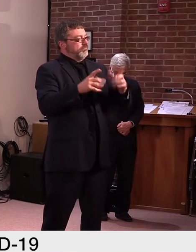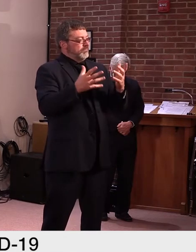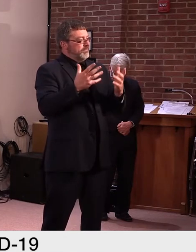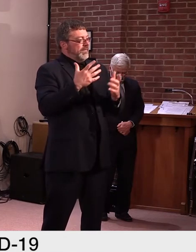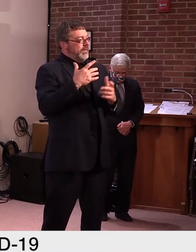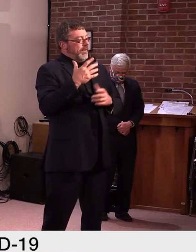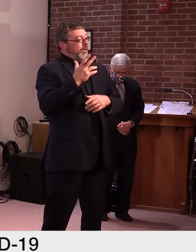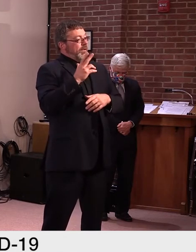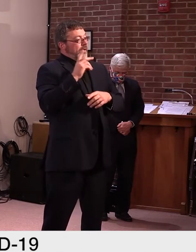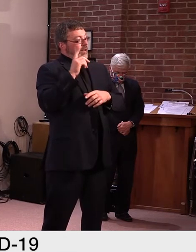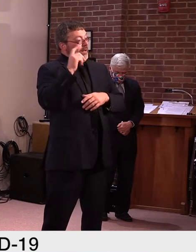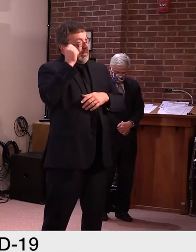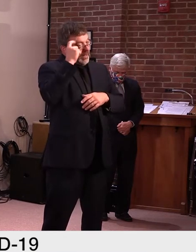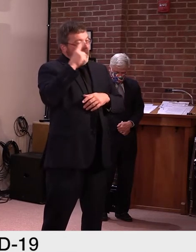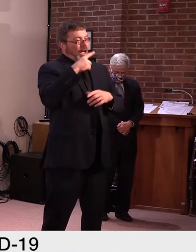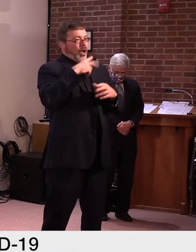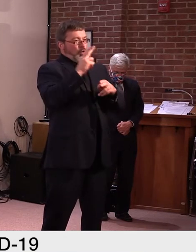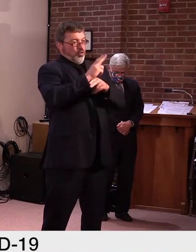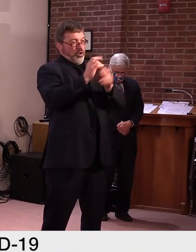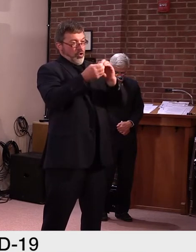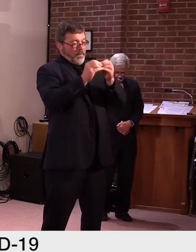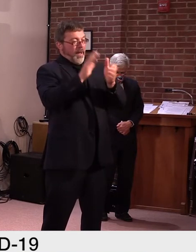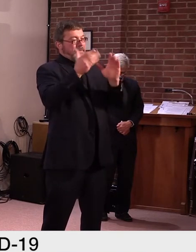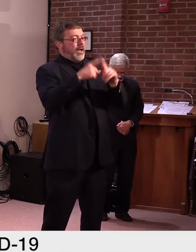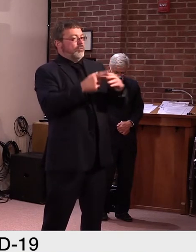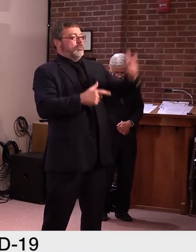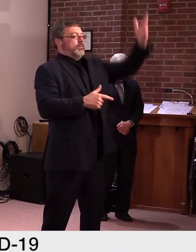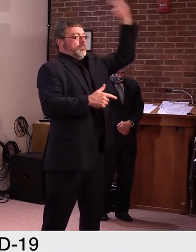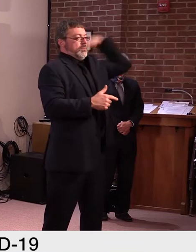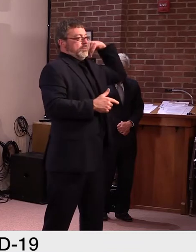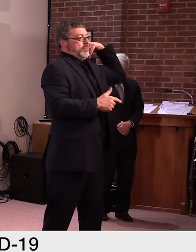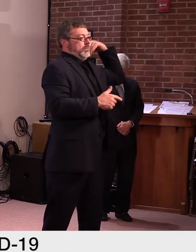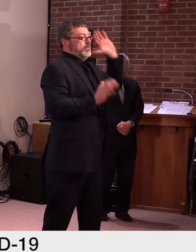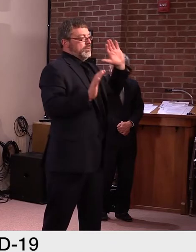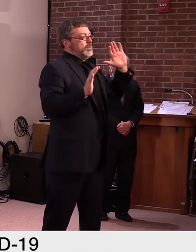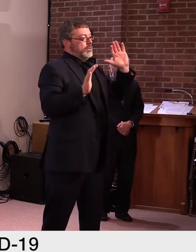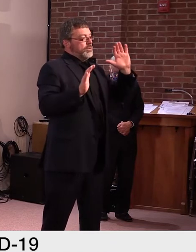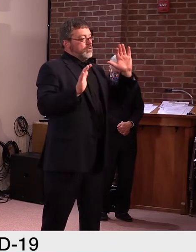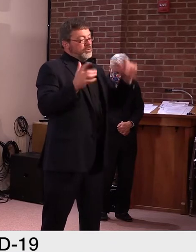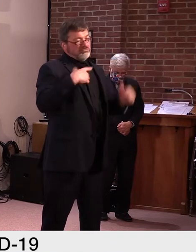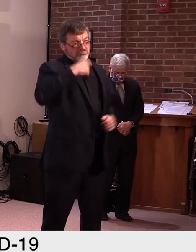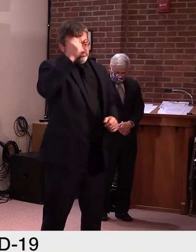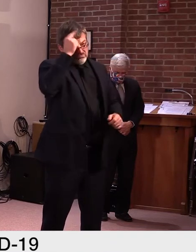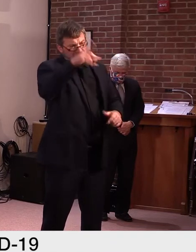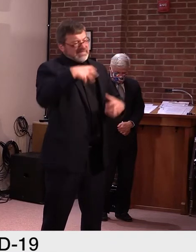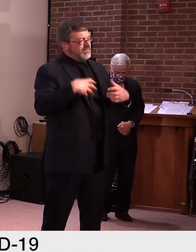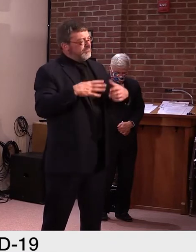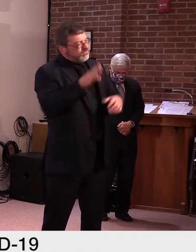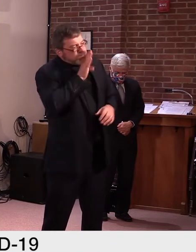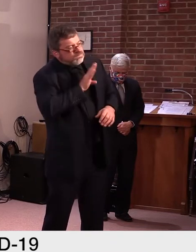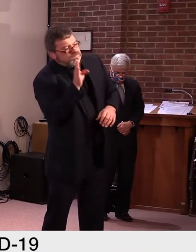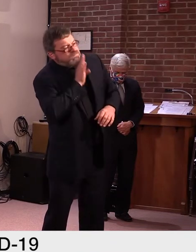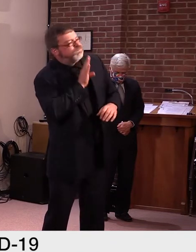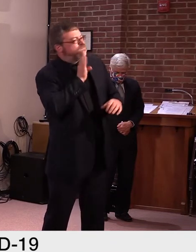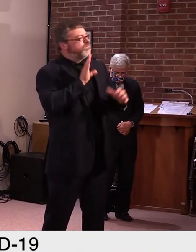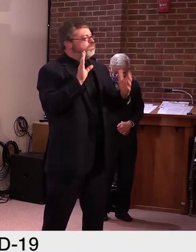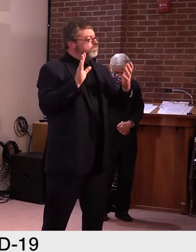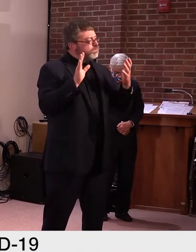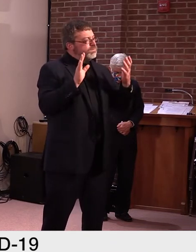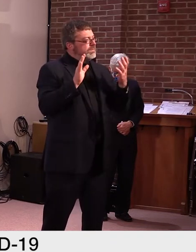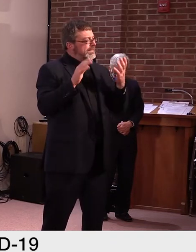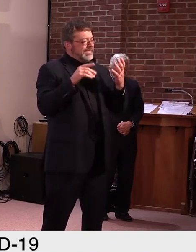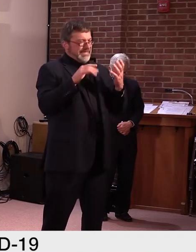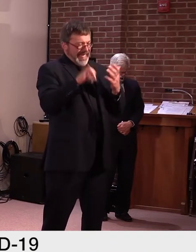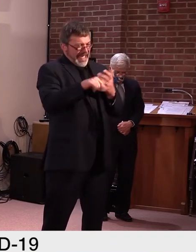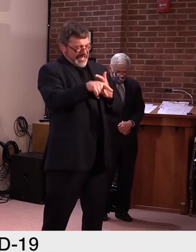time. But I think what the commissioner and the governor expressing is just frustration with that this global health pandemic does not align with traditional